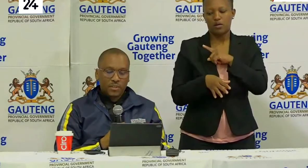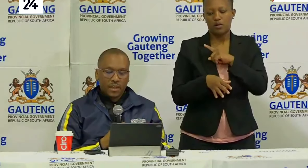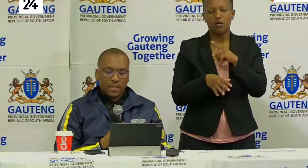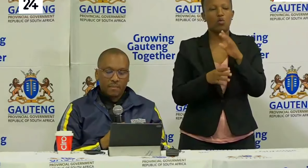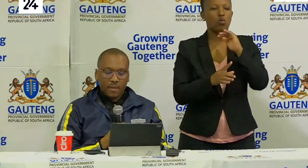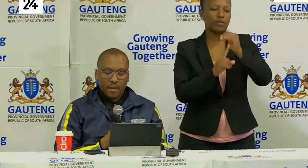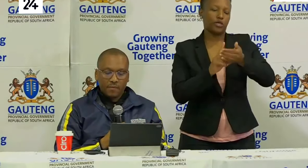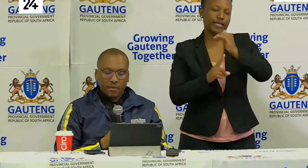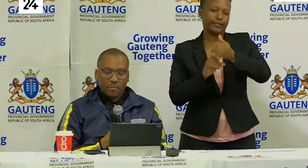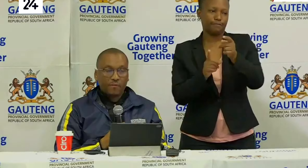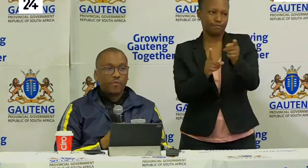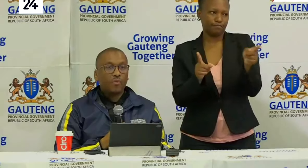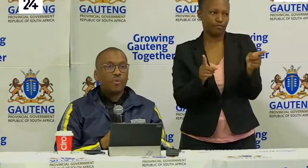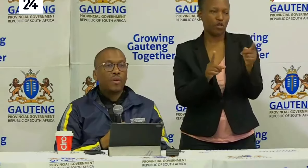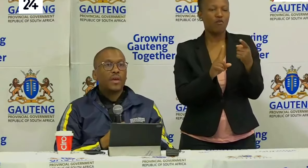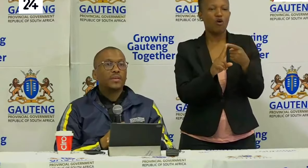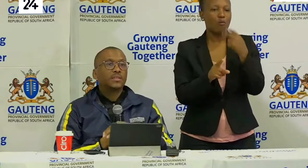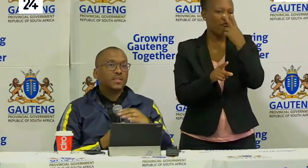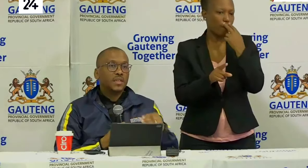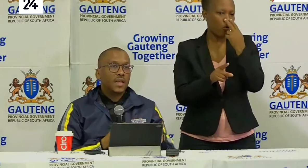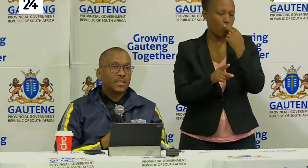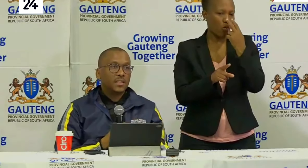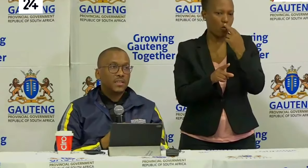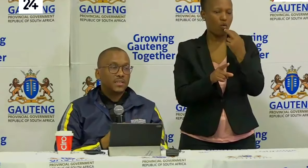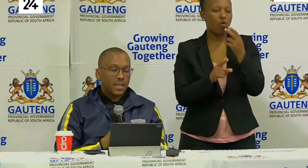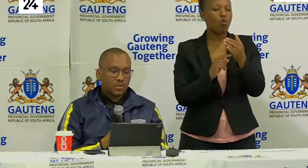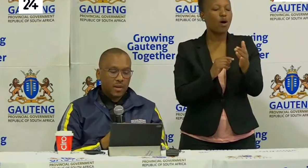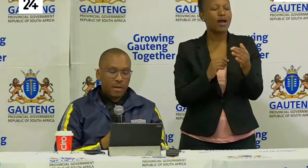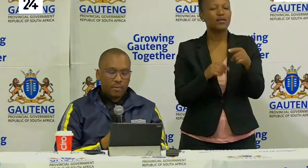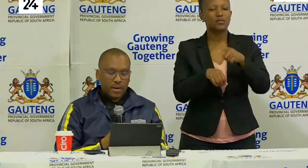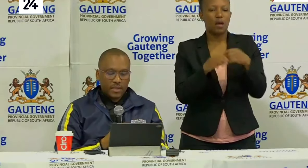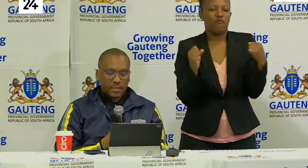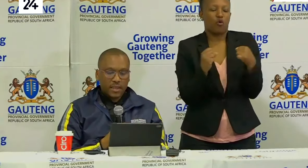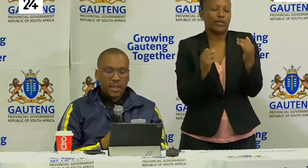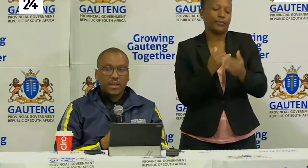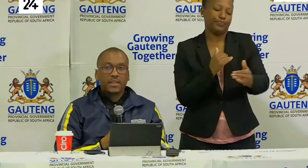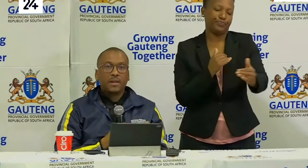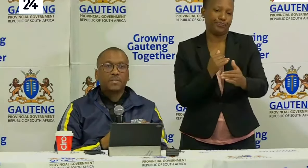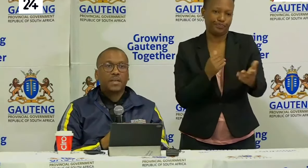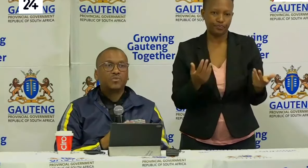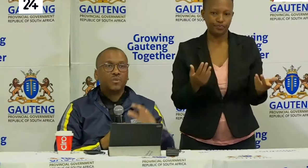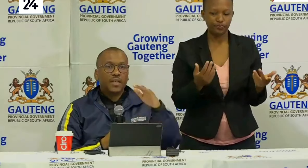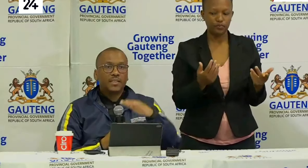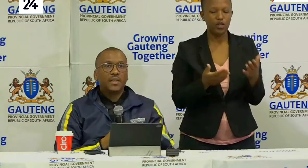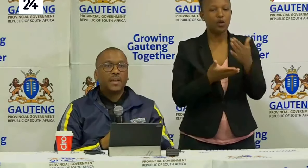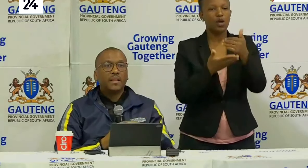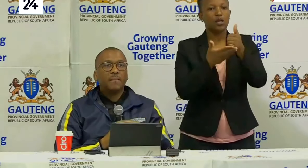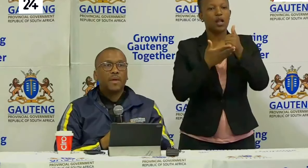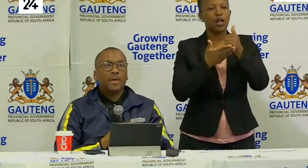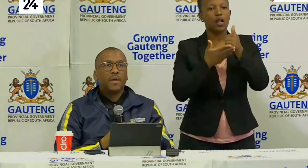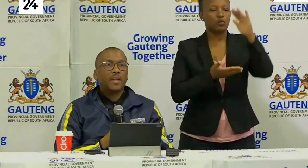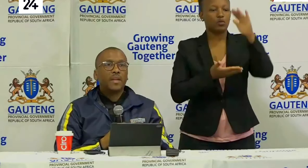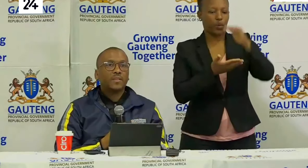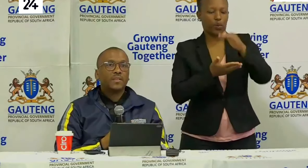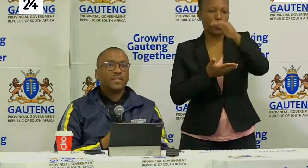protect them from the flu season as it is actually upon us. It helps us to lessen the